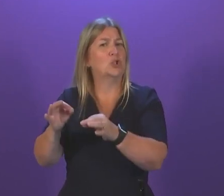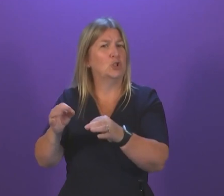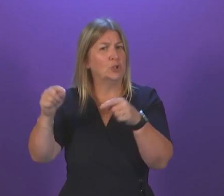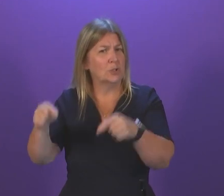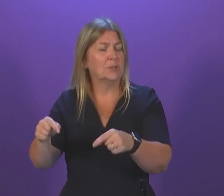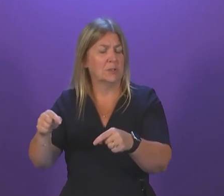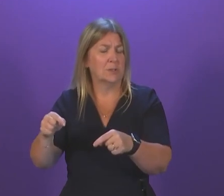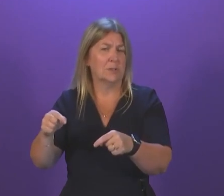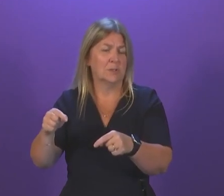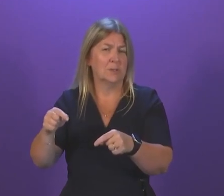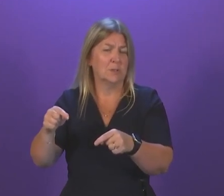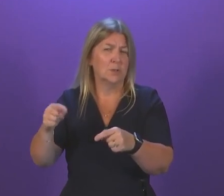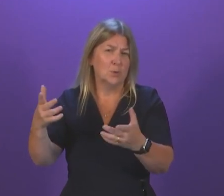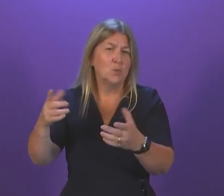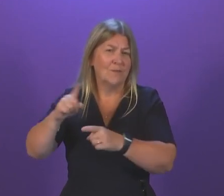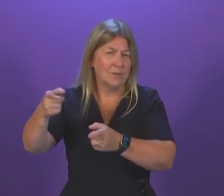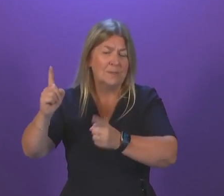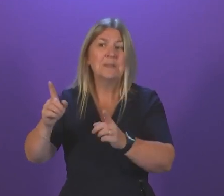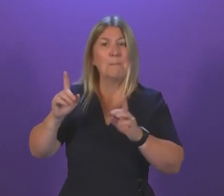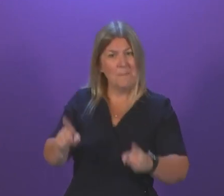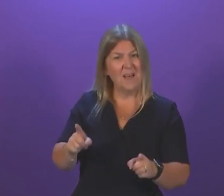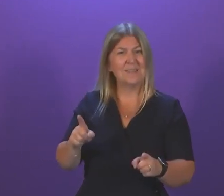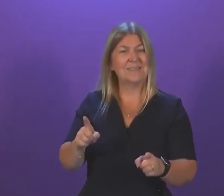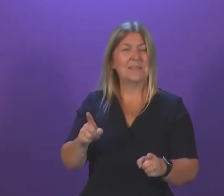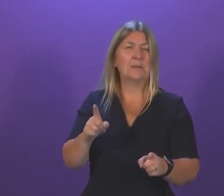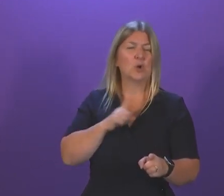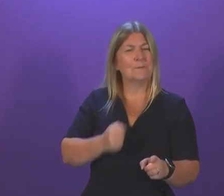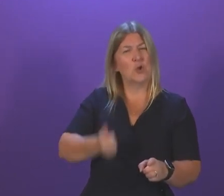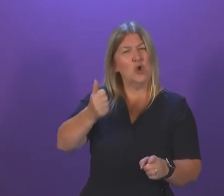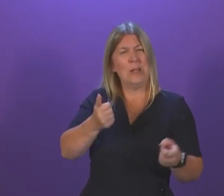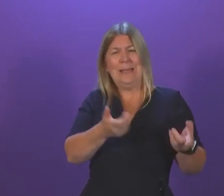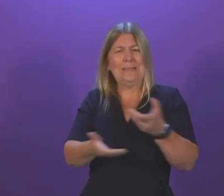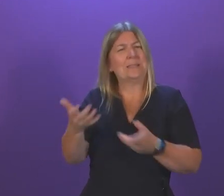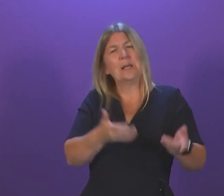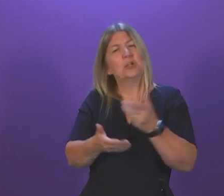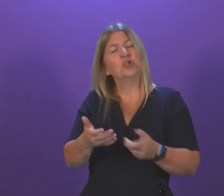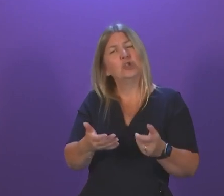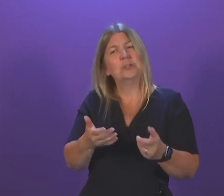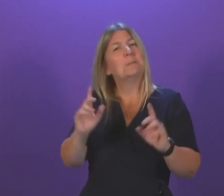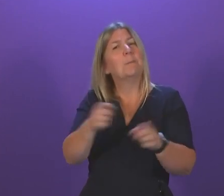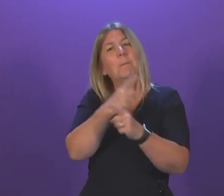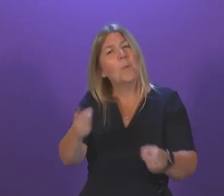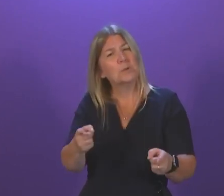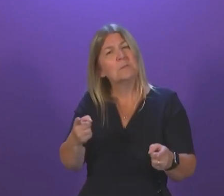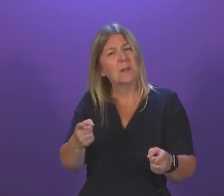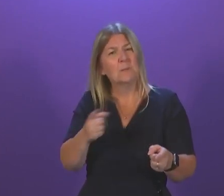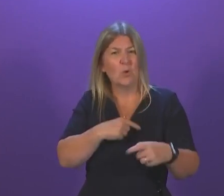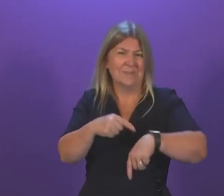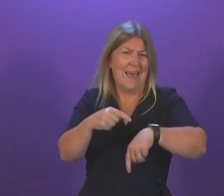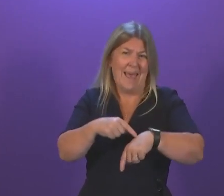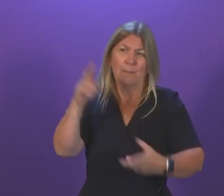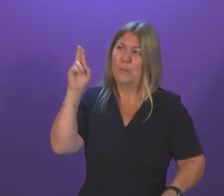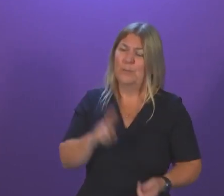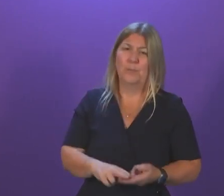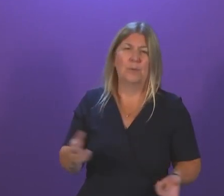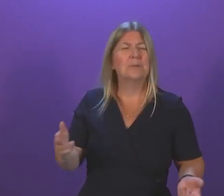but the length of some earlier questions and responses means that it hasn't been possible to do so today. So I would urge members